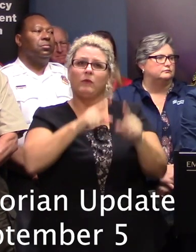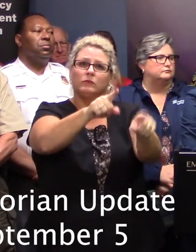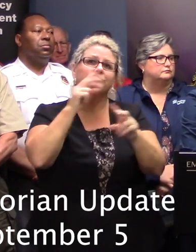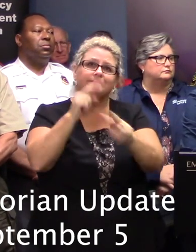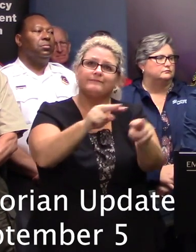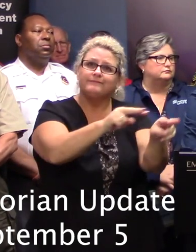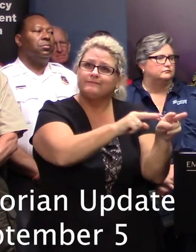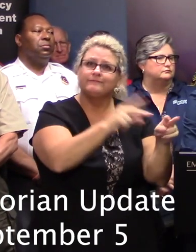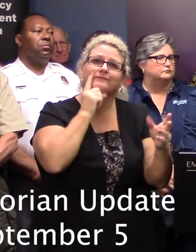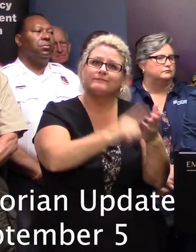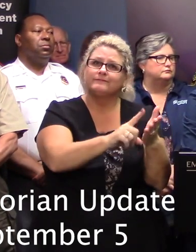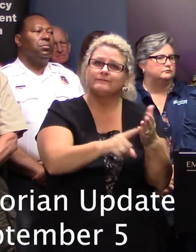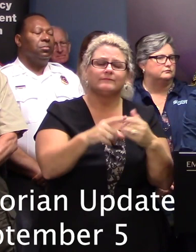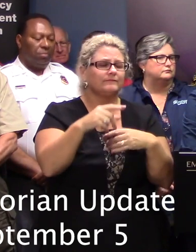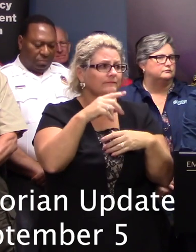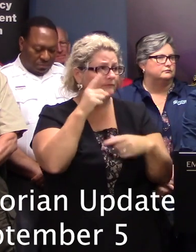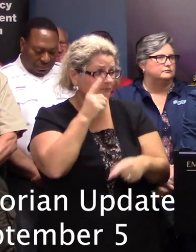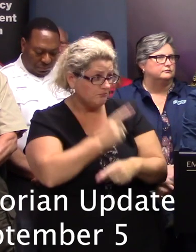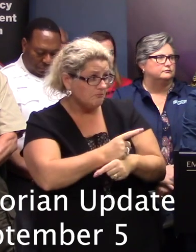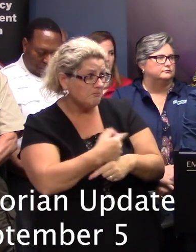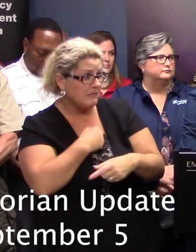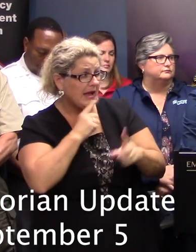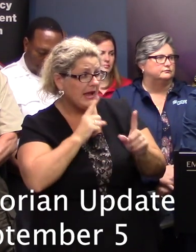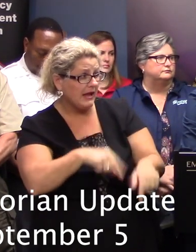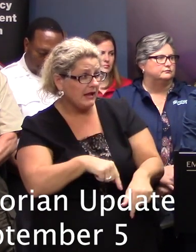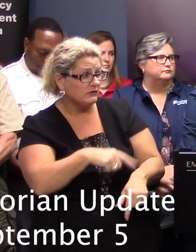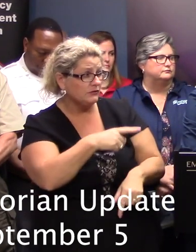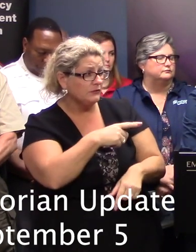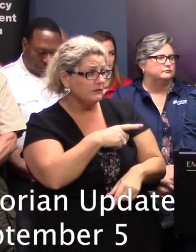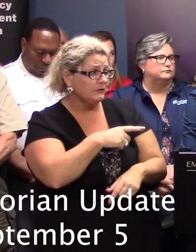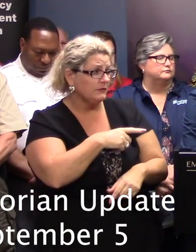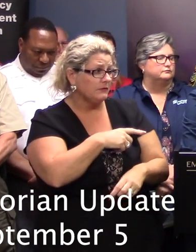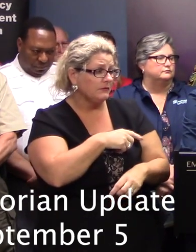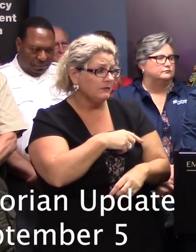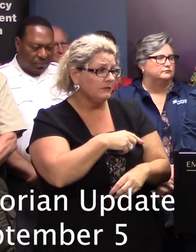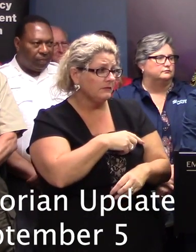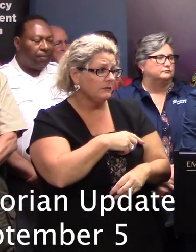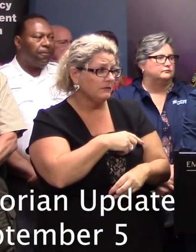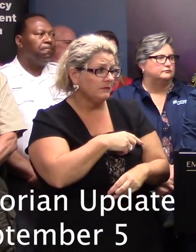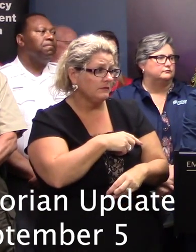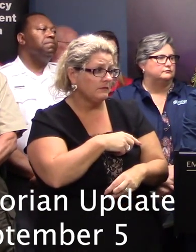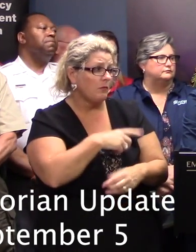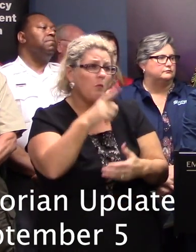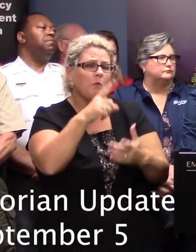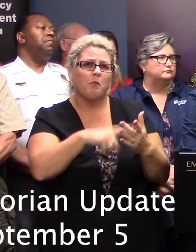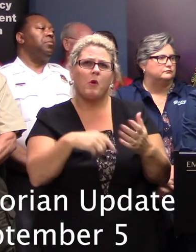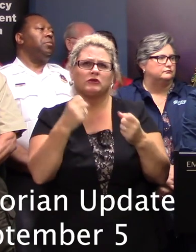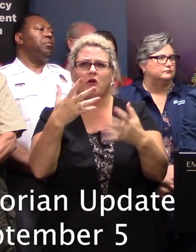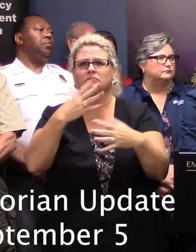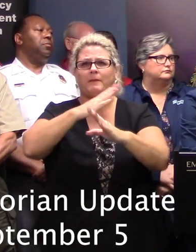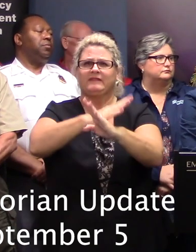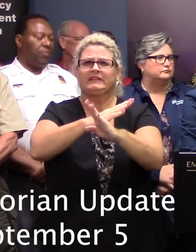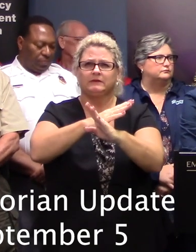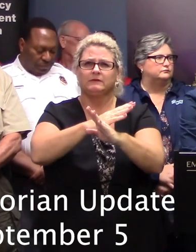and I think you had a compound question did I answer it fully? I was wondering about what might be hampering those efforts obviously